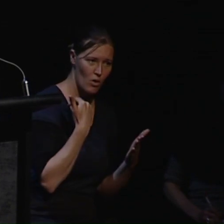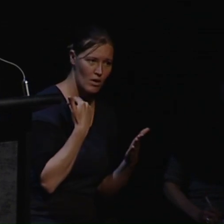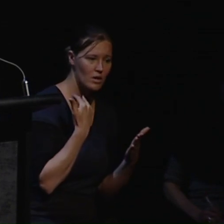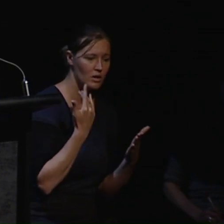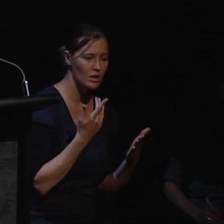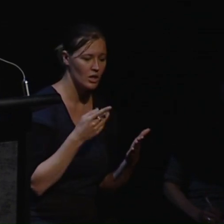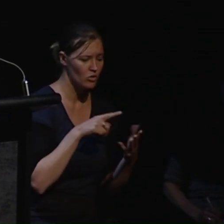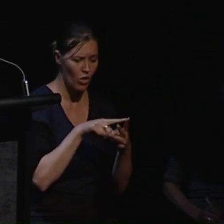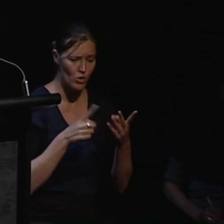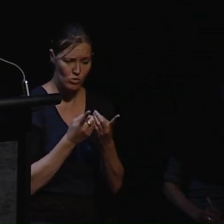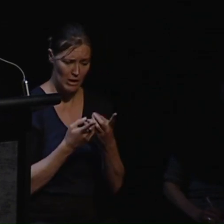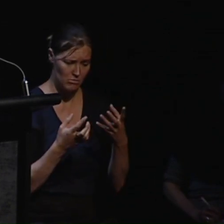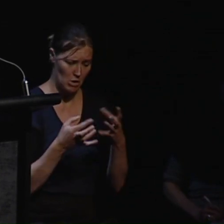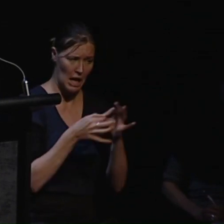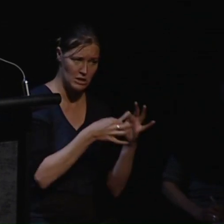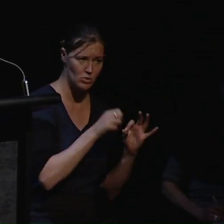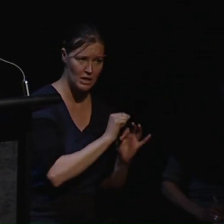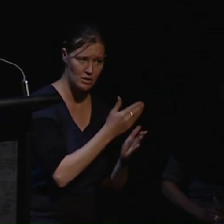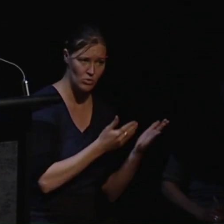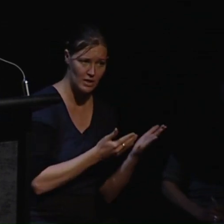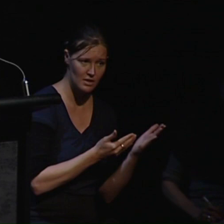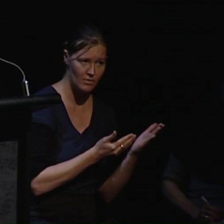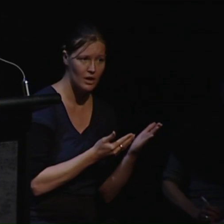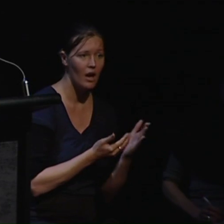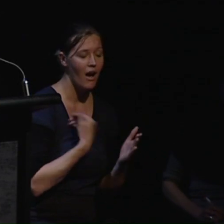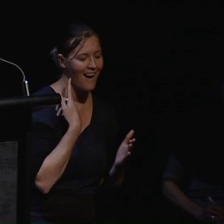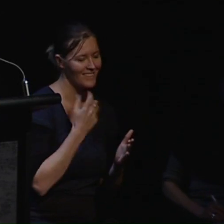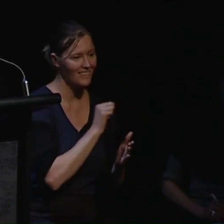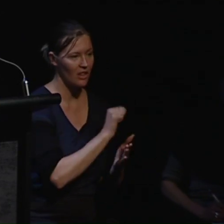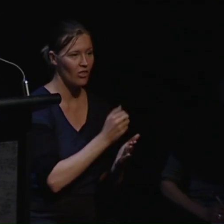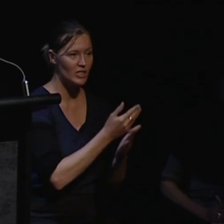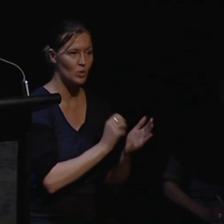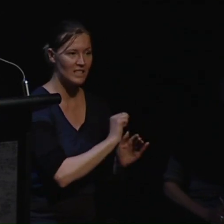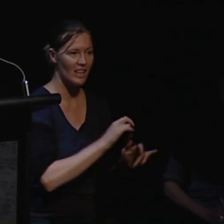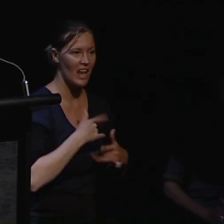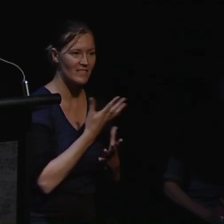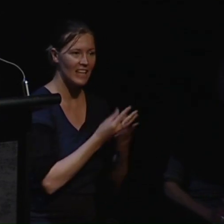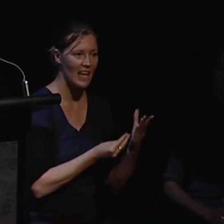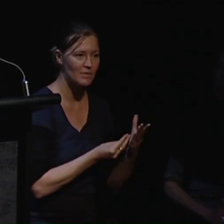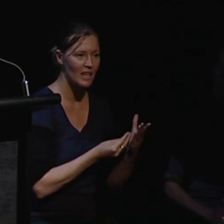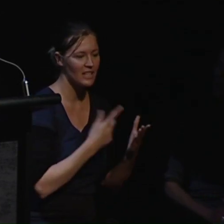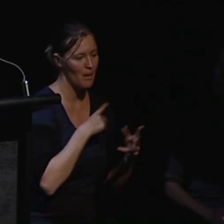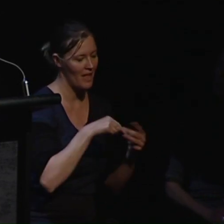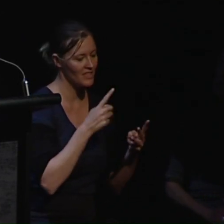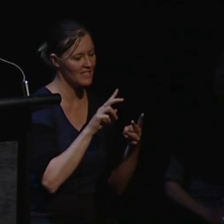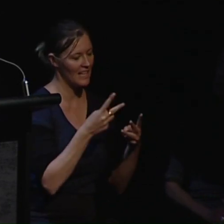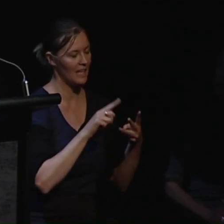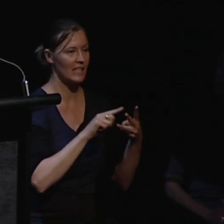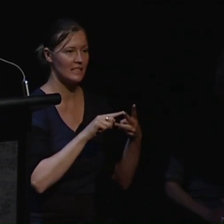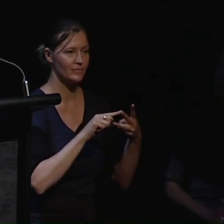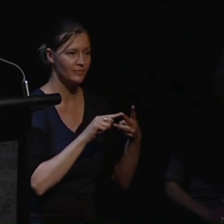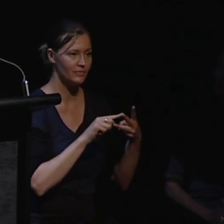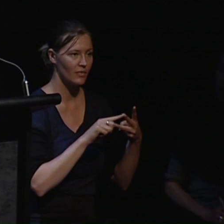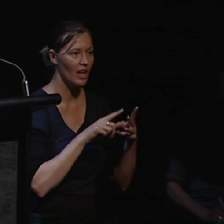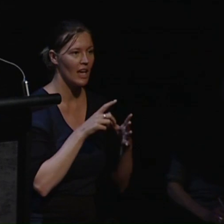for Stephen and Judy? I would suggest that the gaps in their lives relate to the second priority of enabling disability support